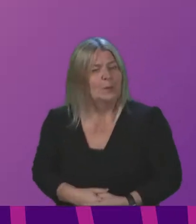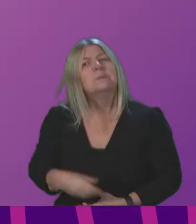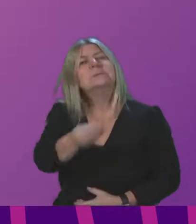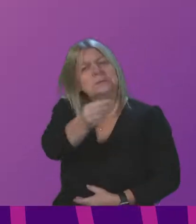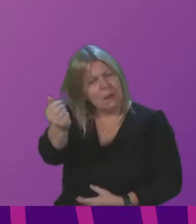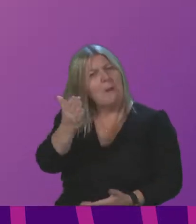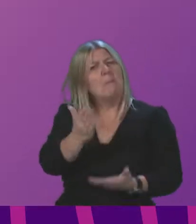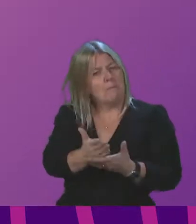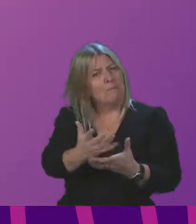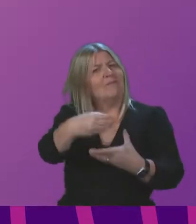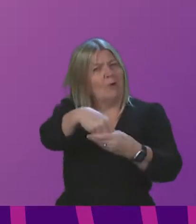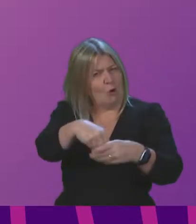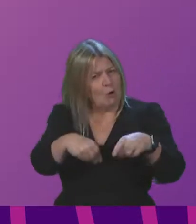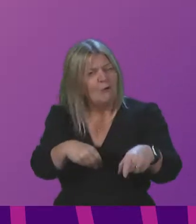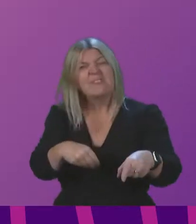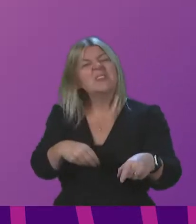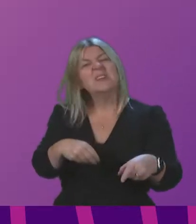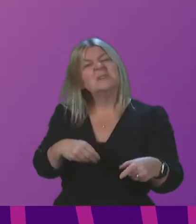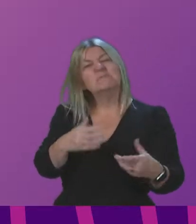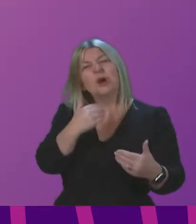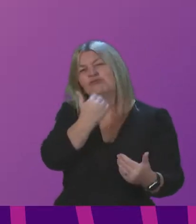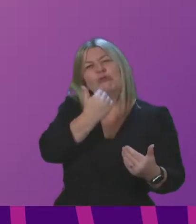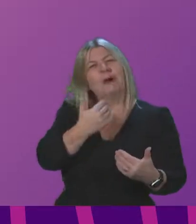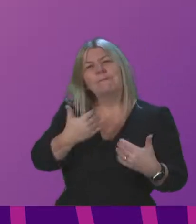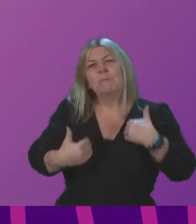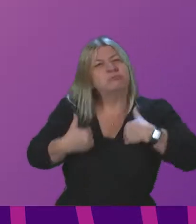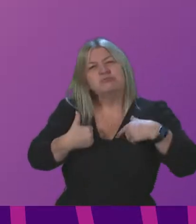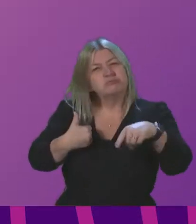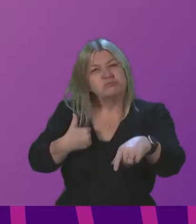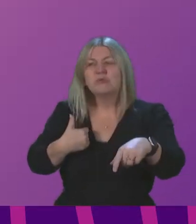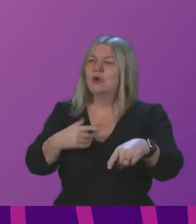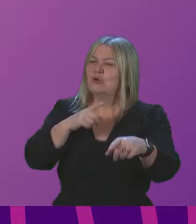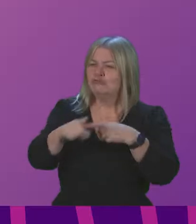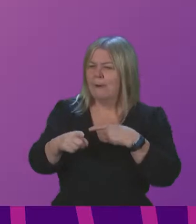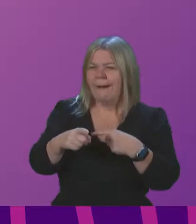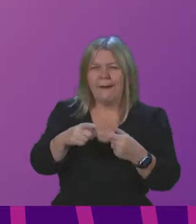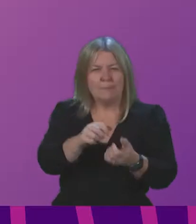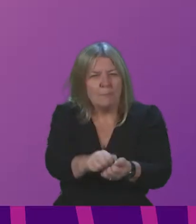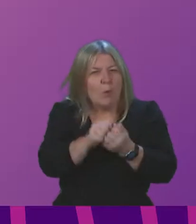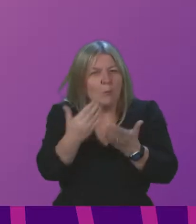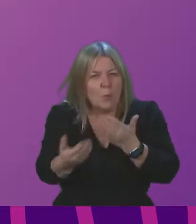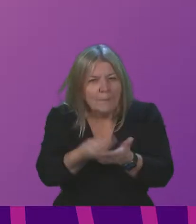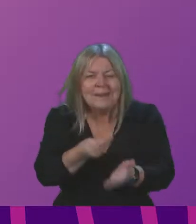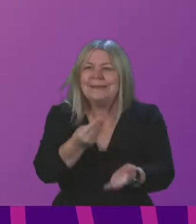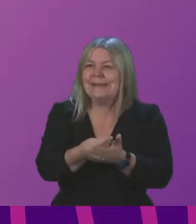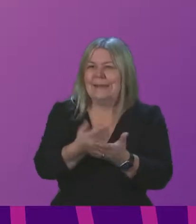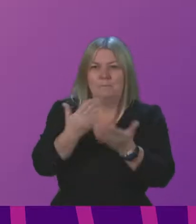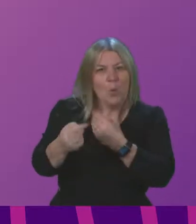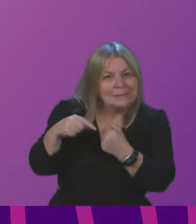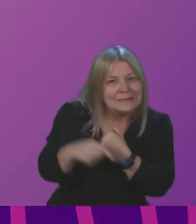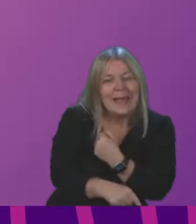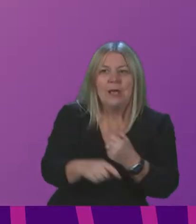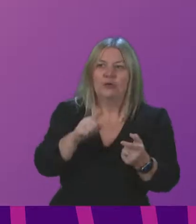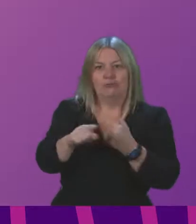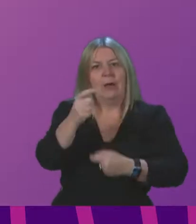but there is understandably little appetite to take on further debt to invest in the measures that are needed. The Committee is calling for a